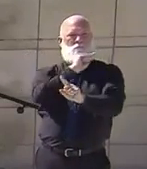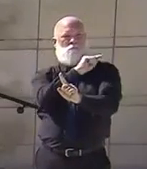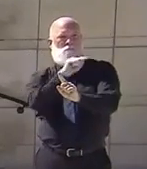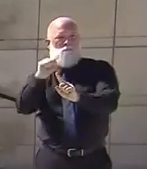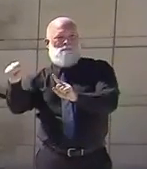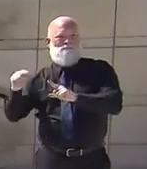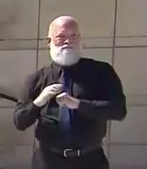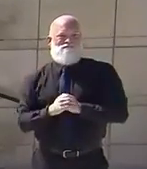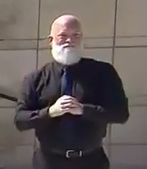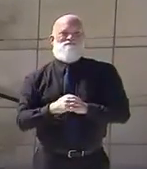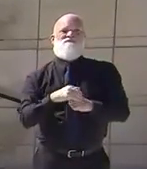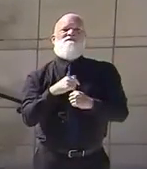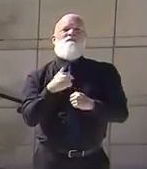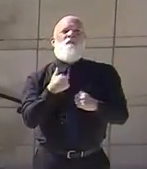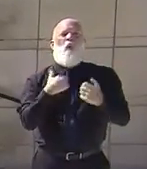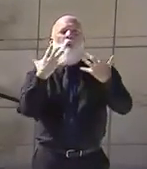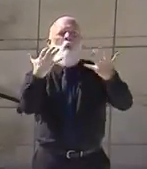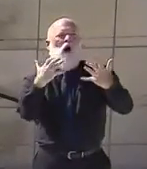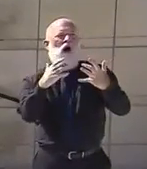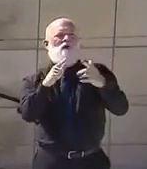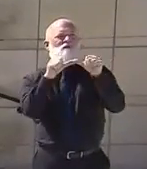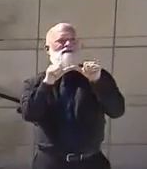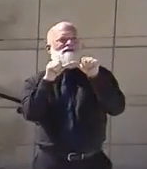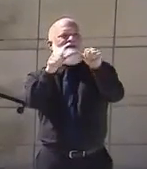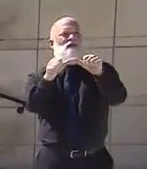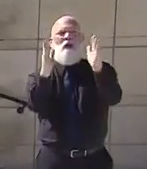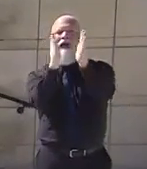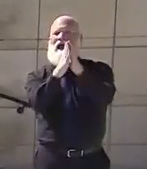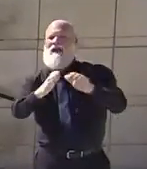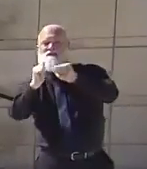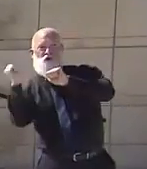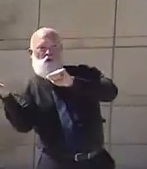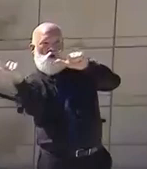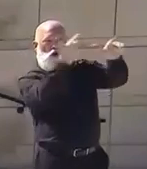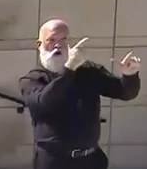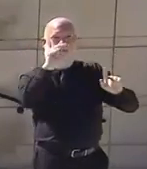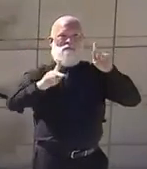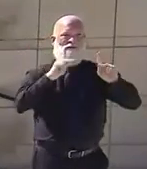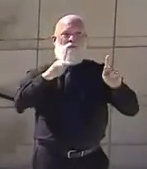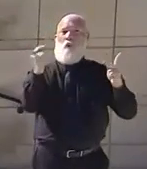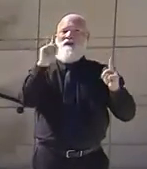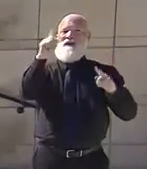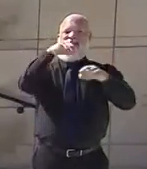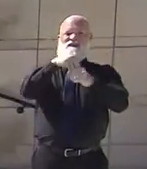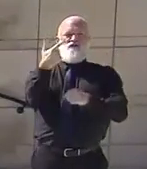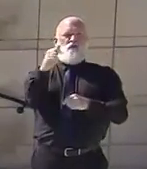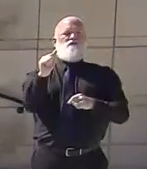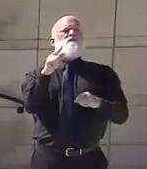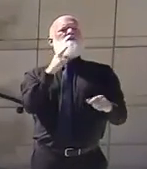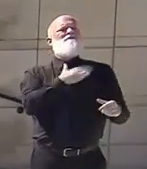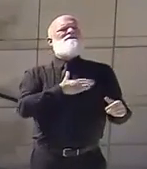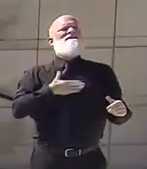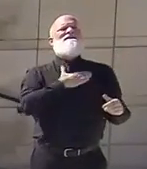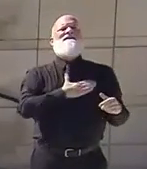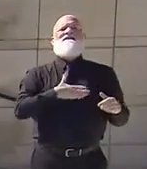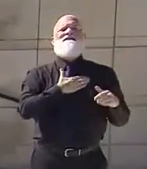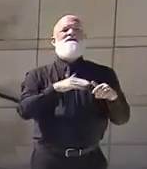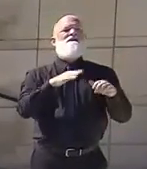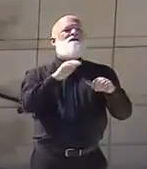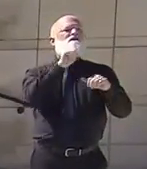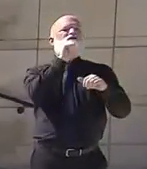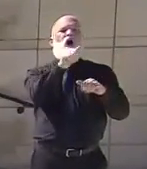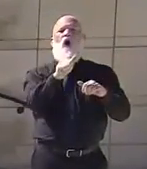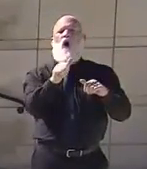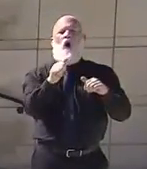on all my fellow Georgians to protect our elderly, limit your direct contact, and help them navigate the weeks